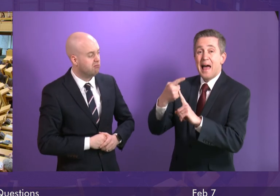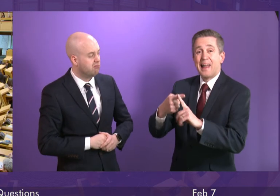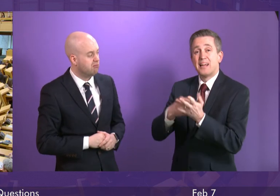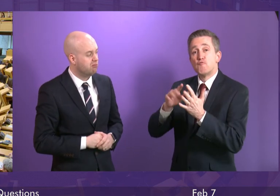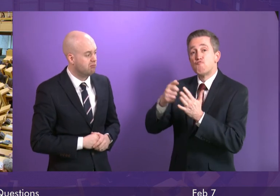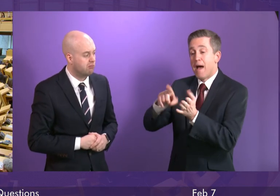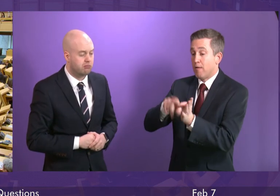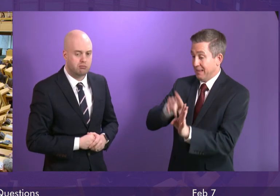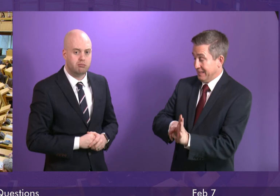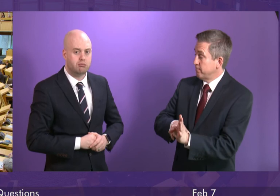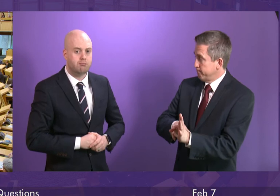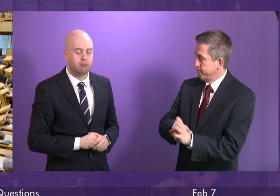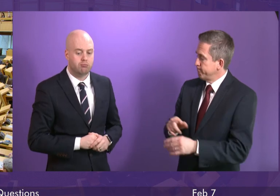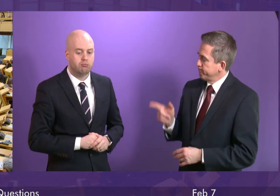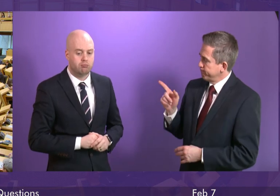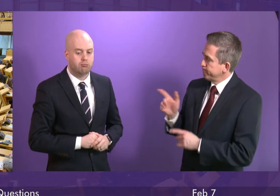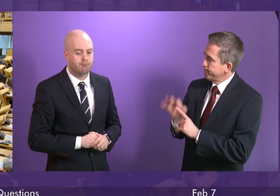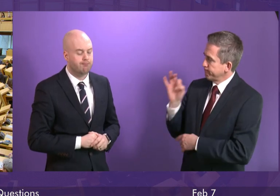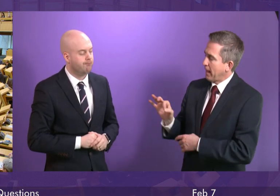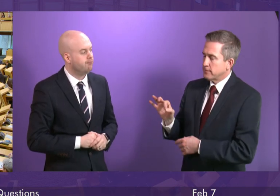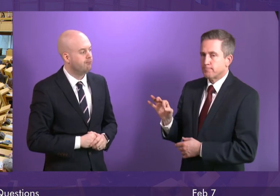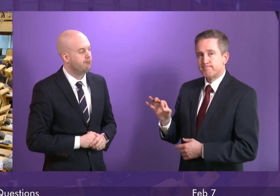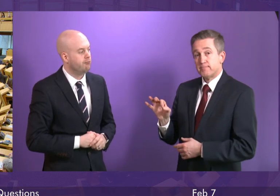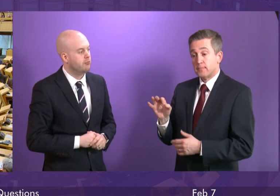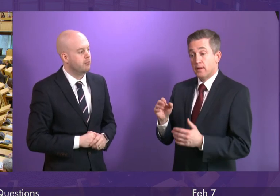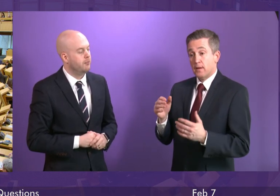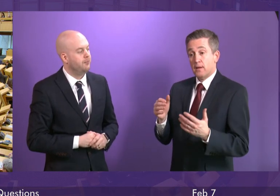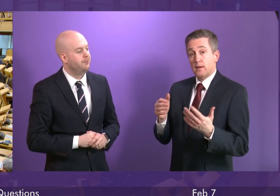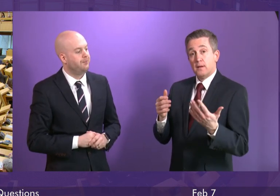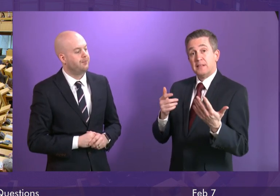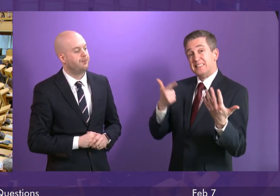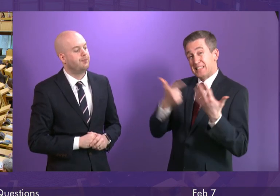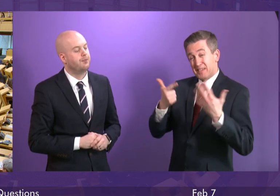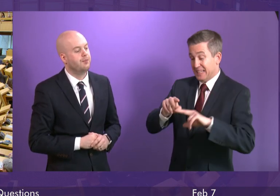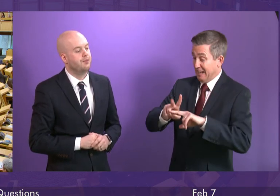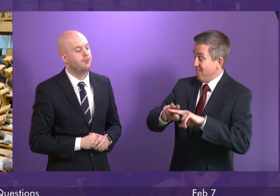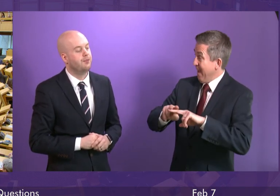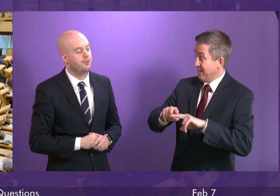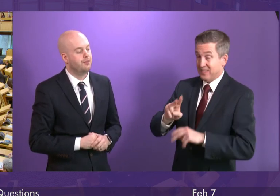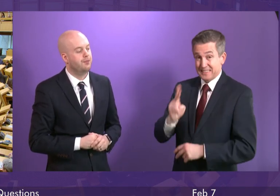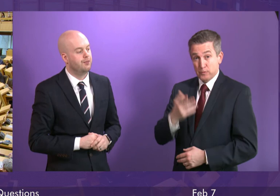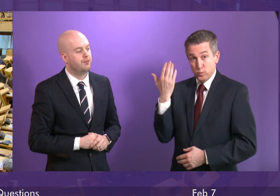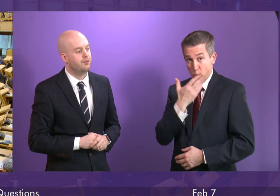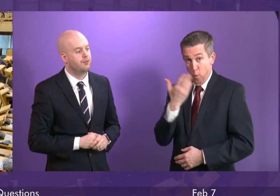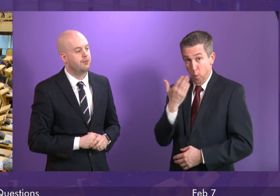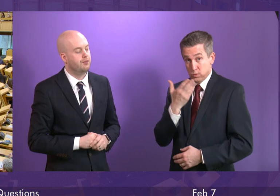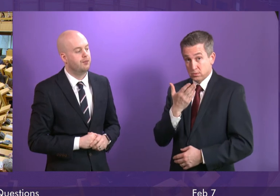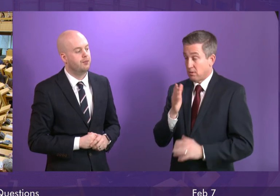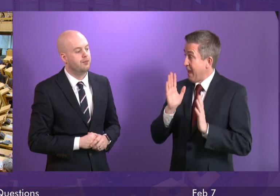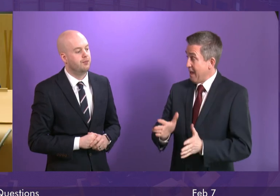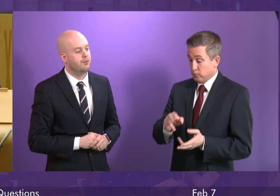In the current financial year 17 Fyfe secondary schools are having to cut £2 million